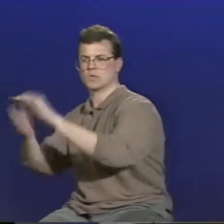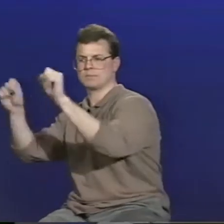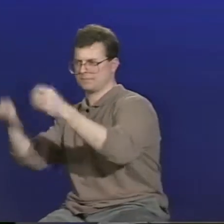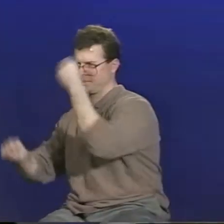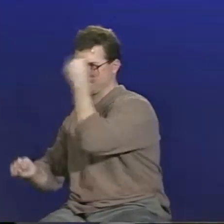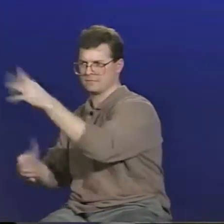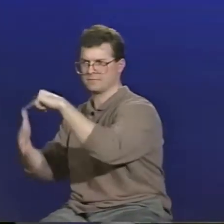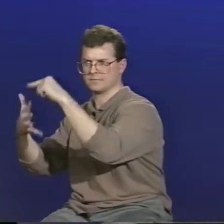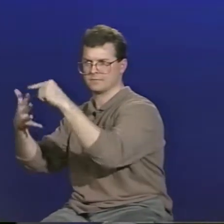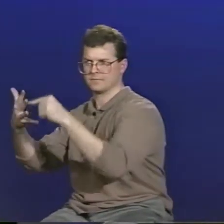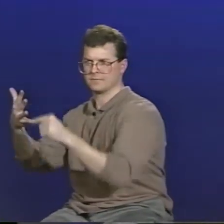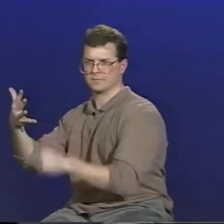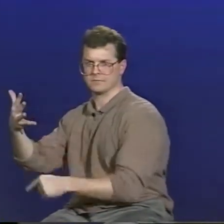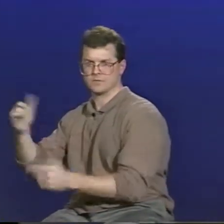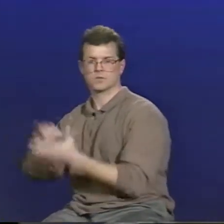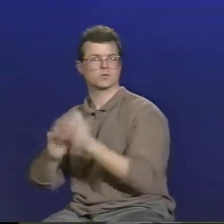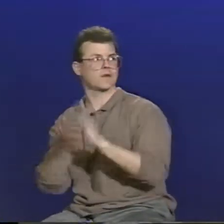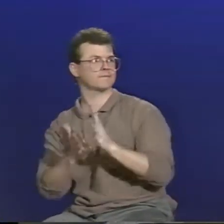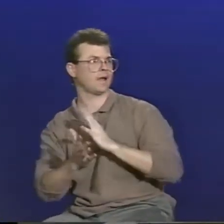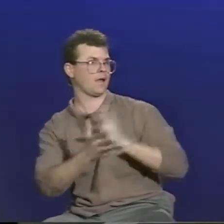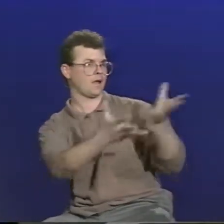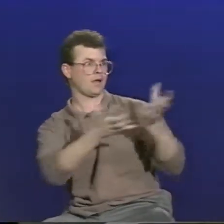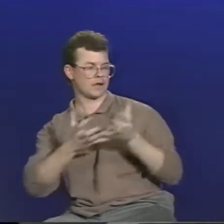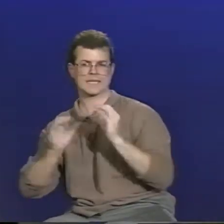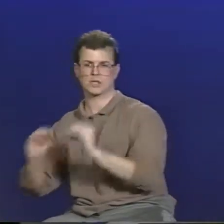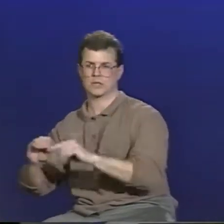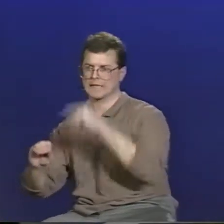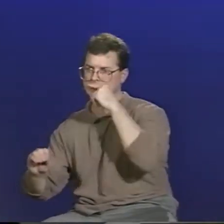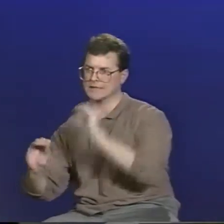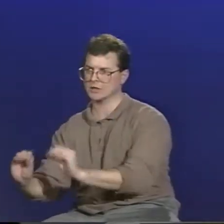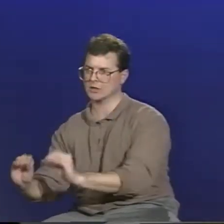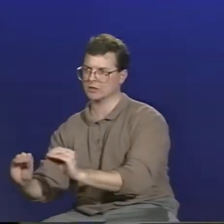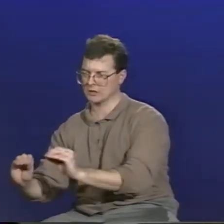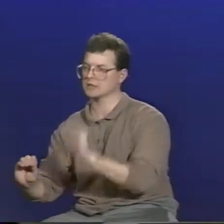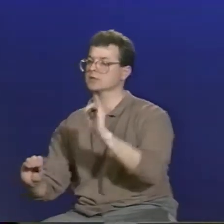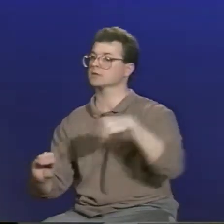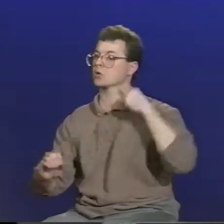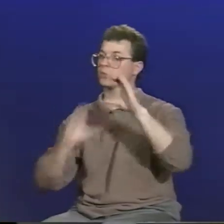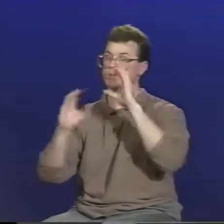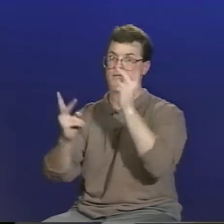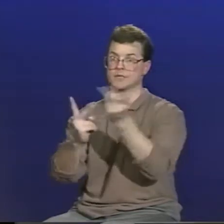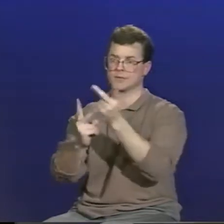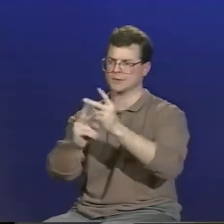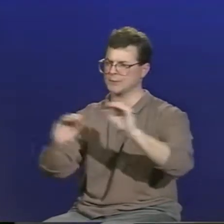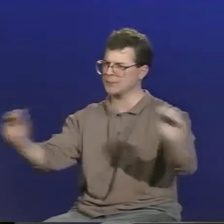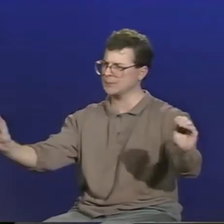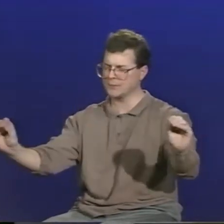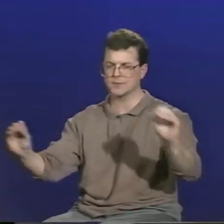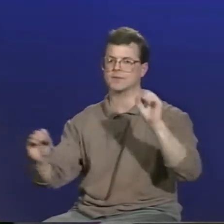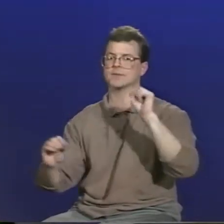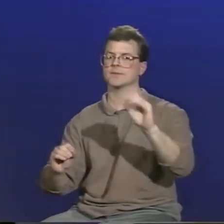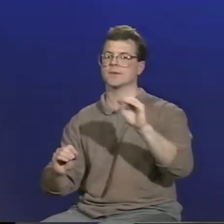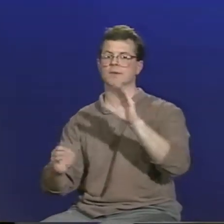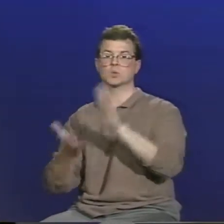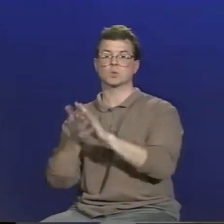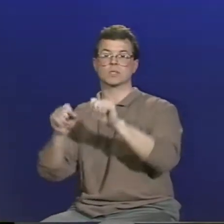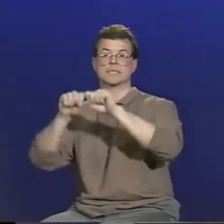As businesses develop new technologies, they need to keep the educational system abreast of them so that this technology can be introduced to the students.